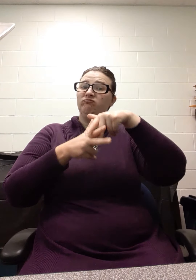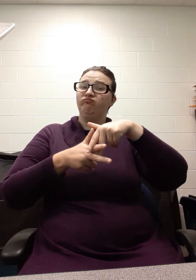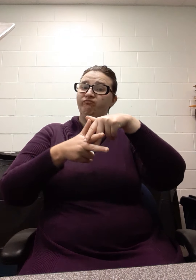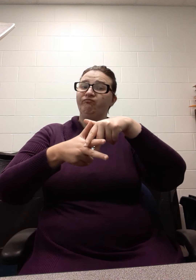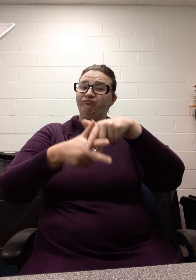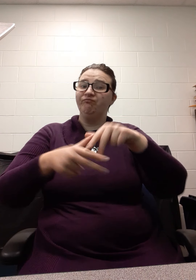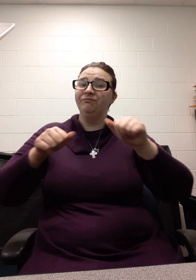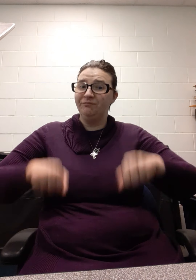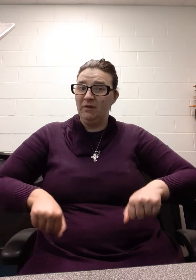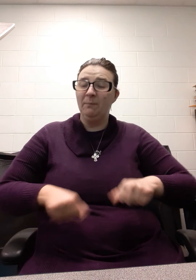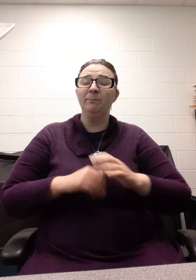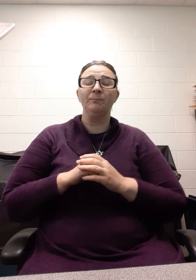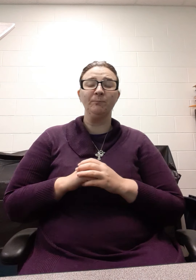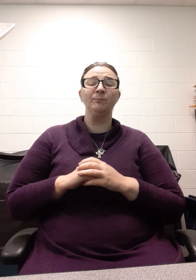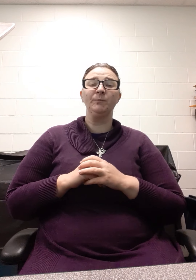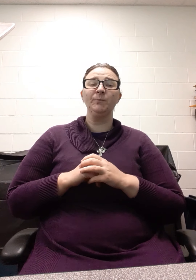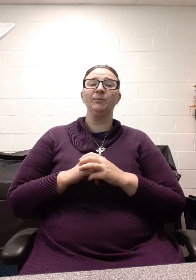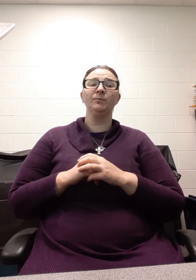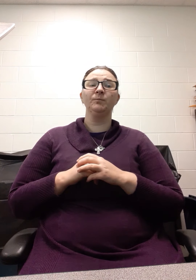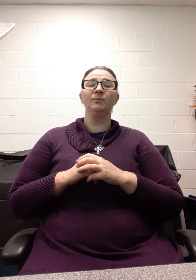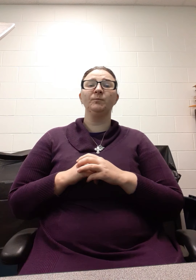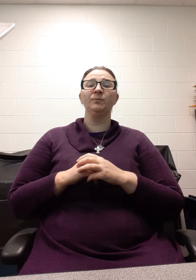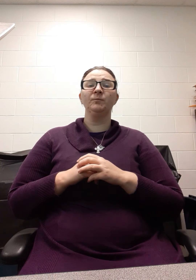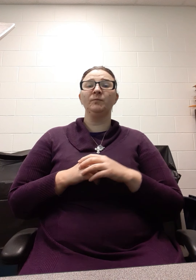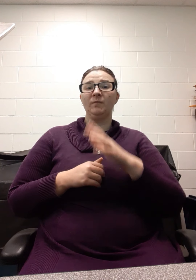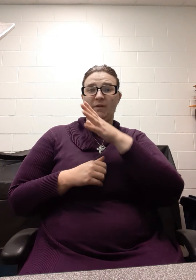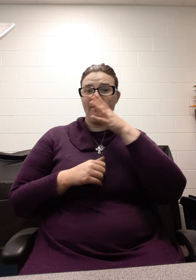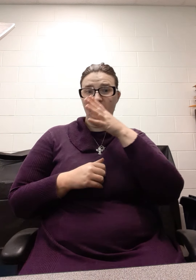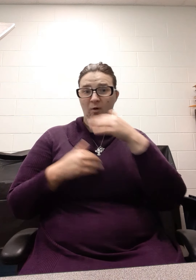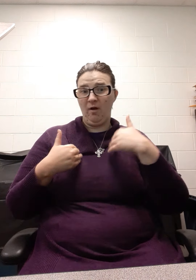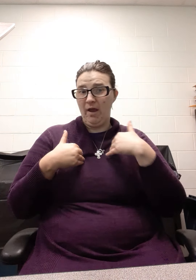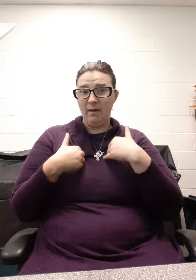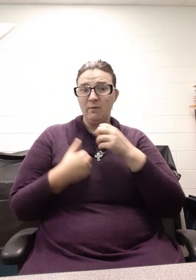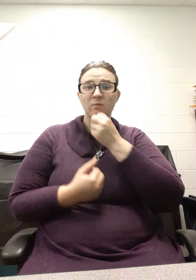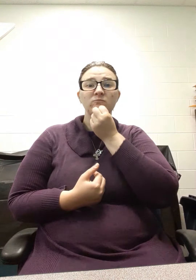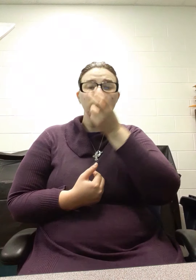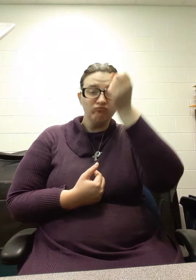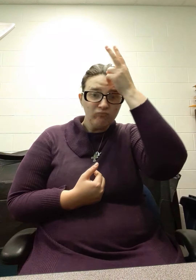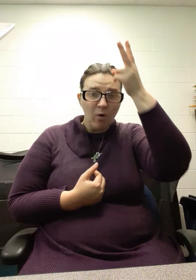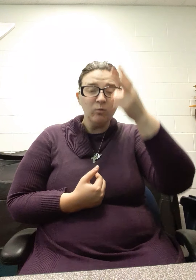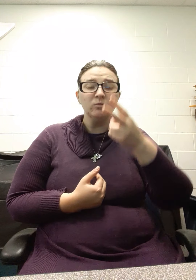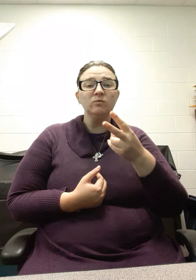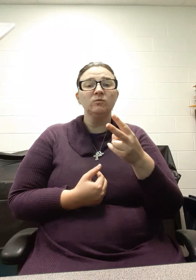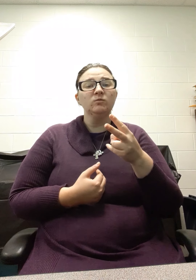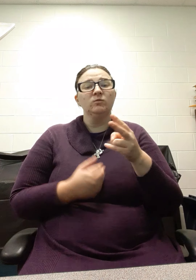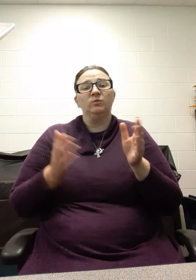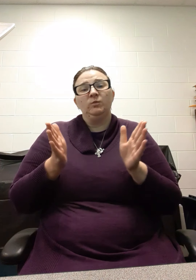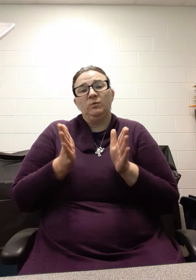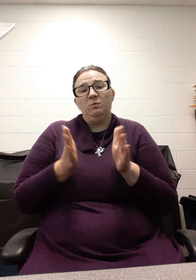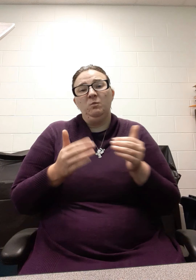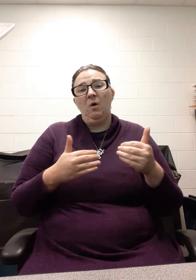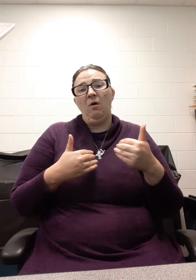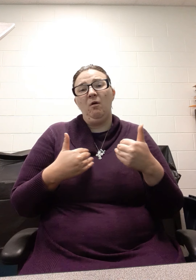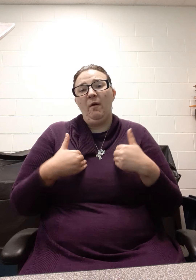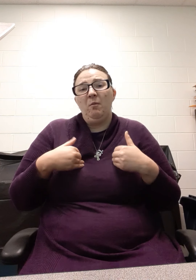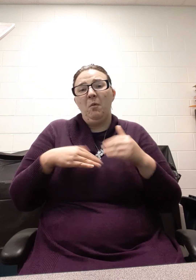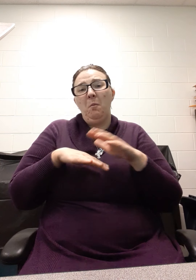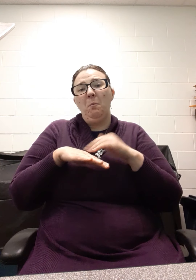have some farm animals like goats and smaller animals in a petting area. And those